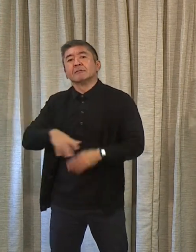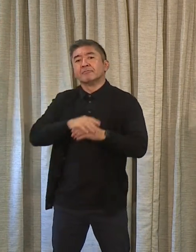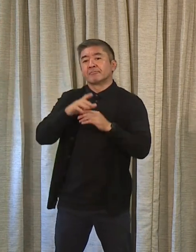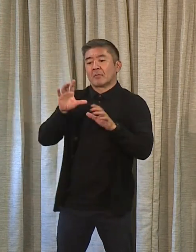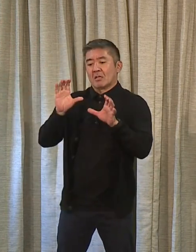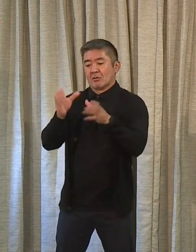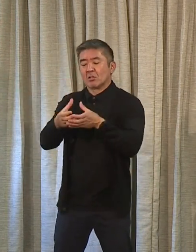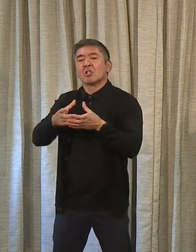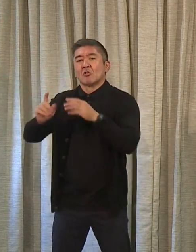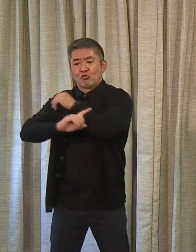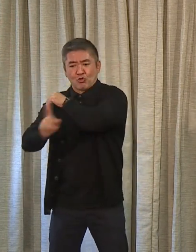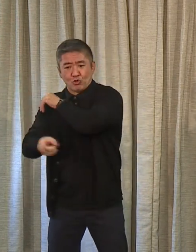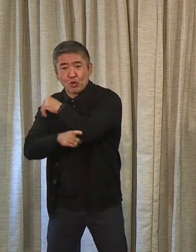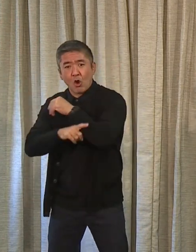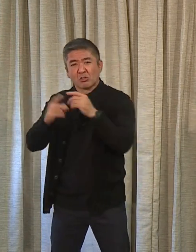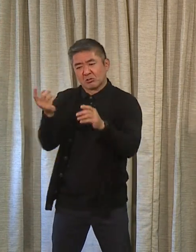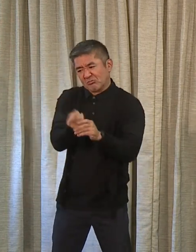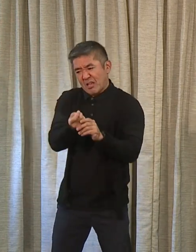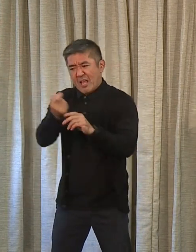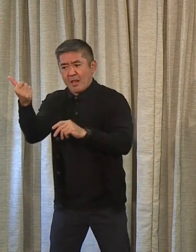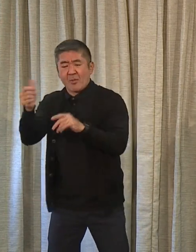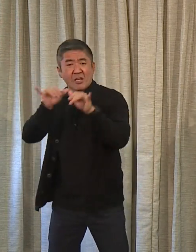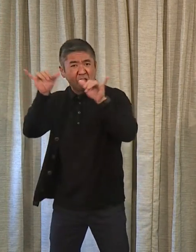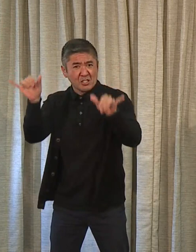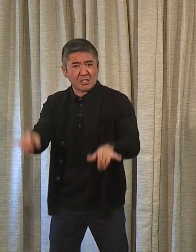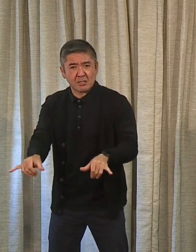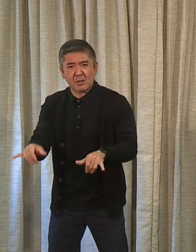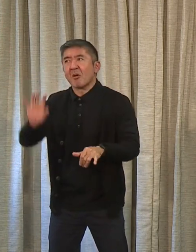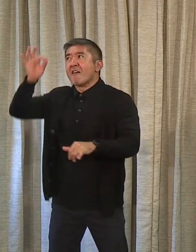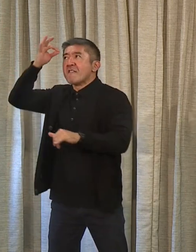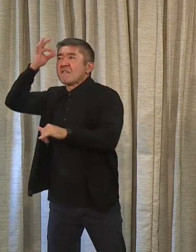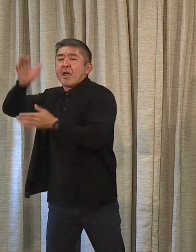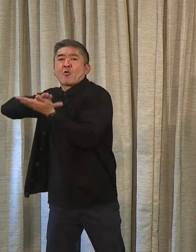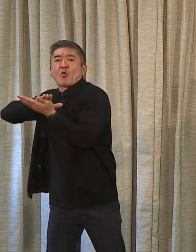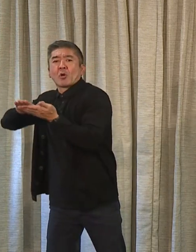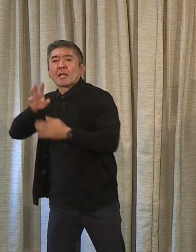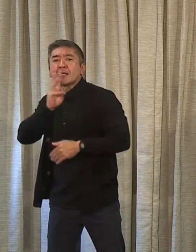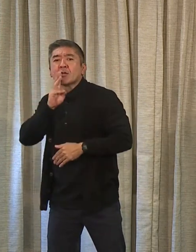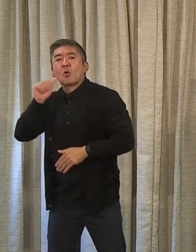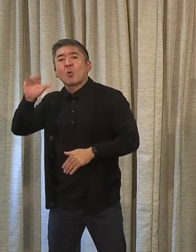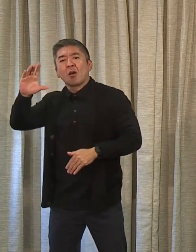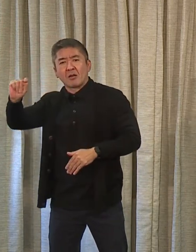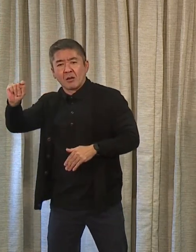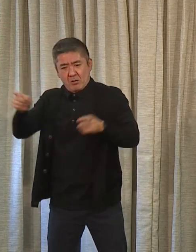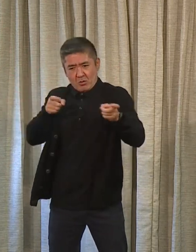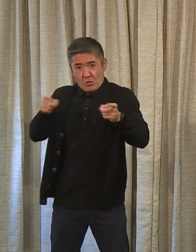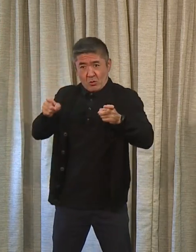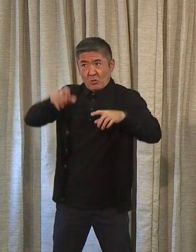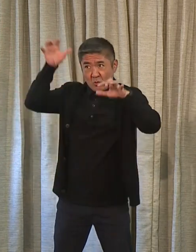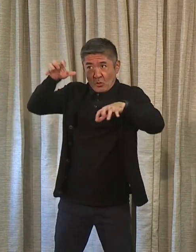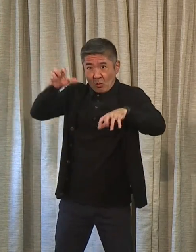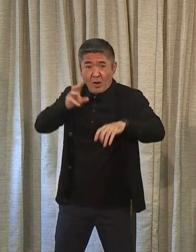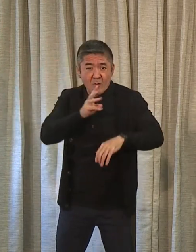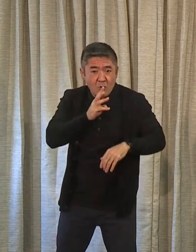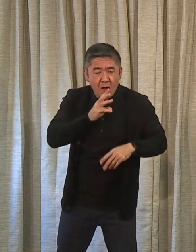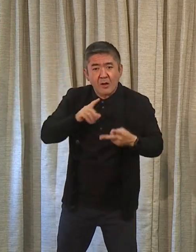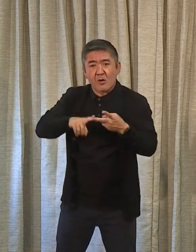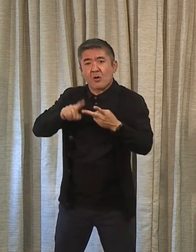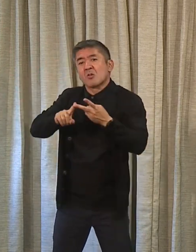Discharge Elimination System, which is part of the Federal Clean Water Act, which regulates both stormwater and wastewater,